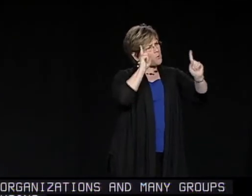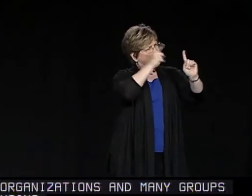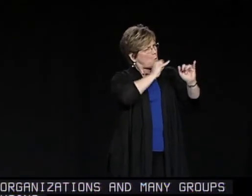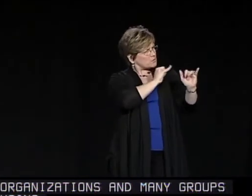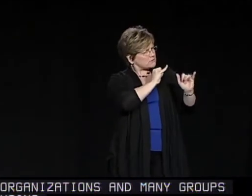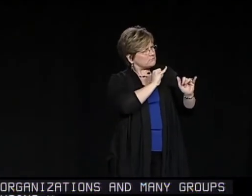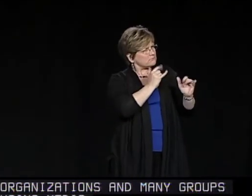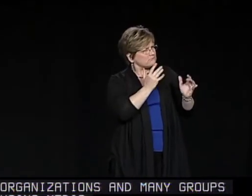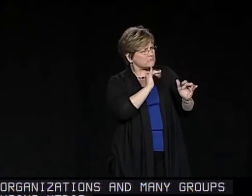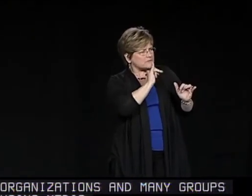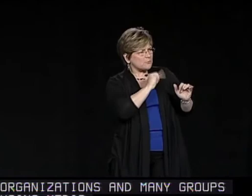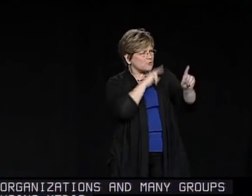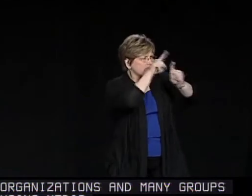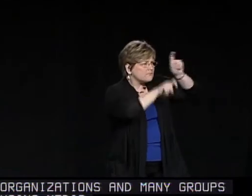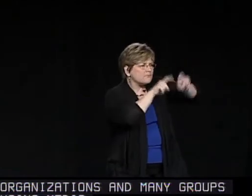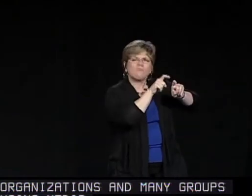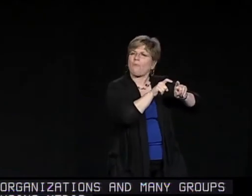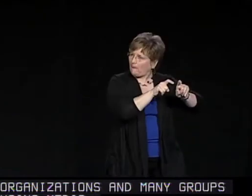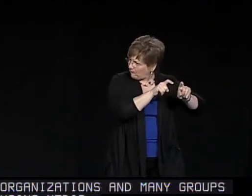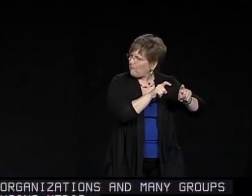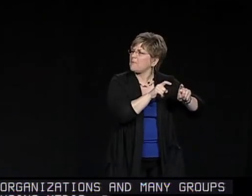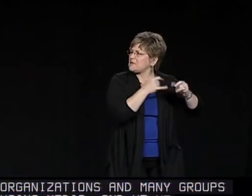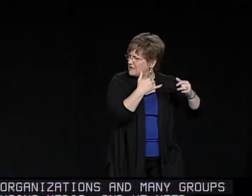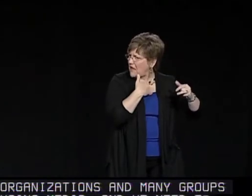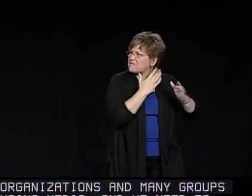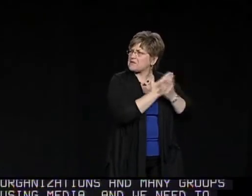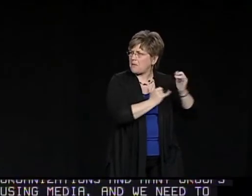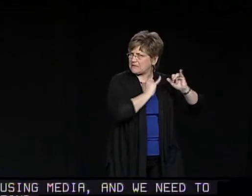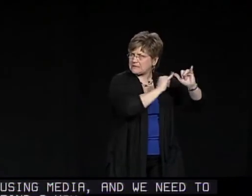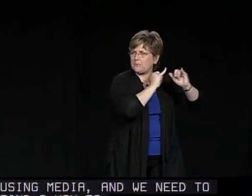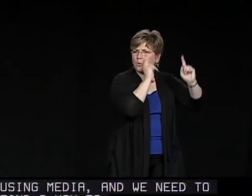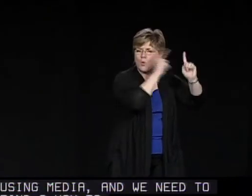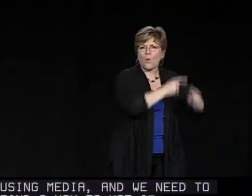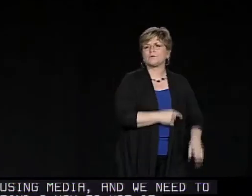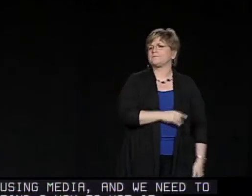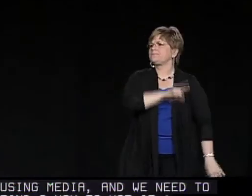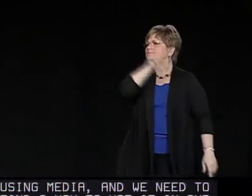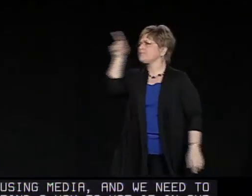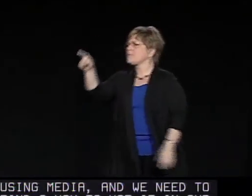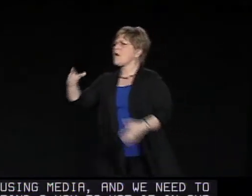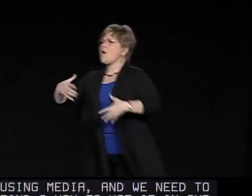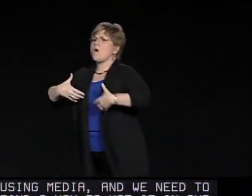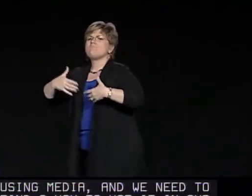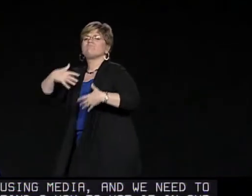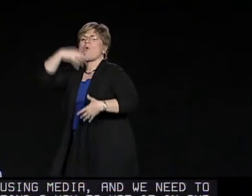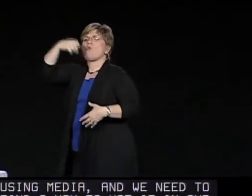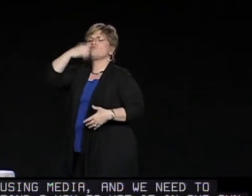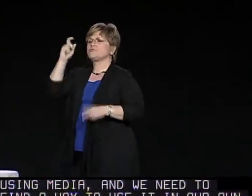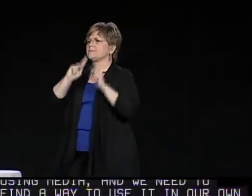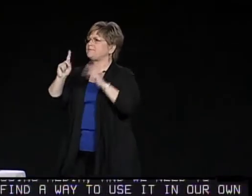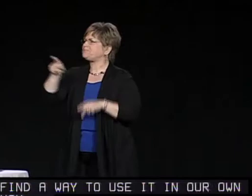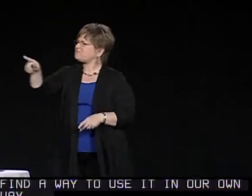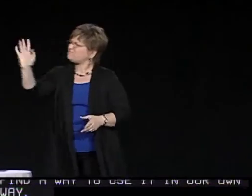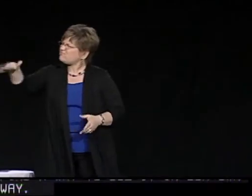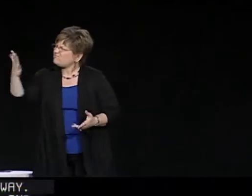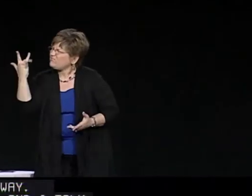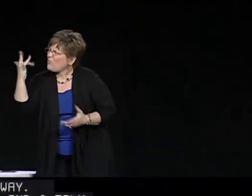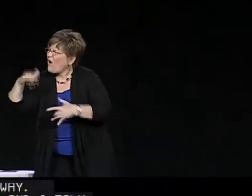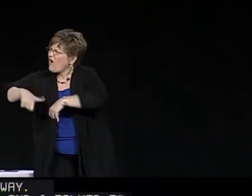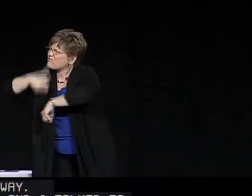And we need to find a way to use it in our own way. And I've talked to some other organizations that are experiencing the same thing.